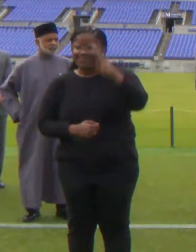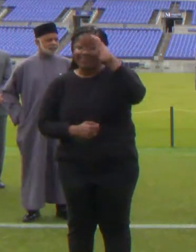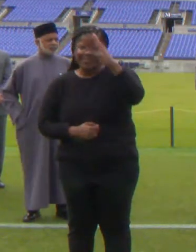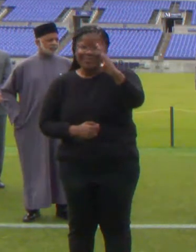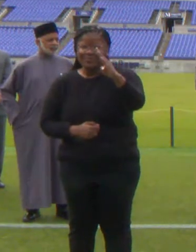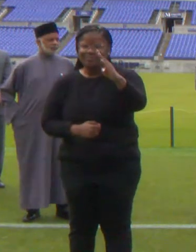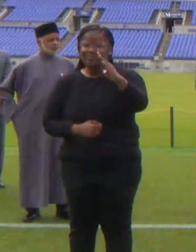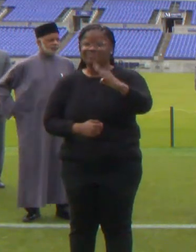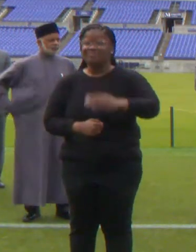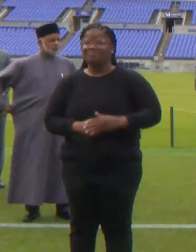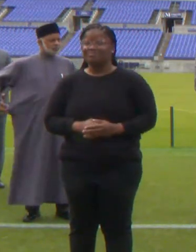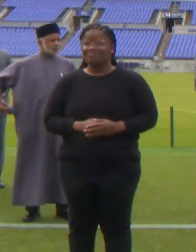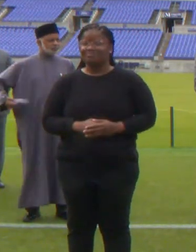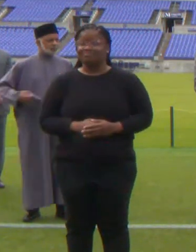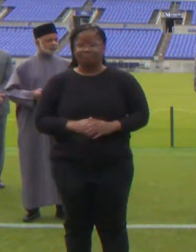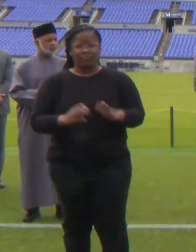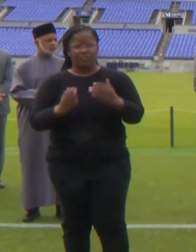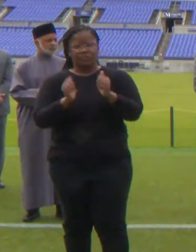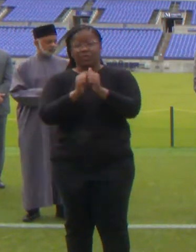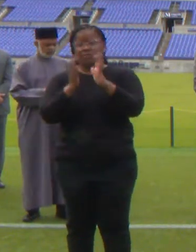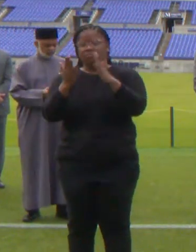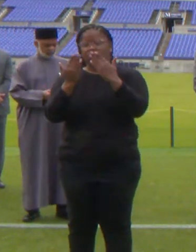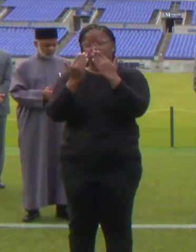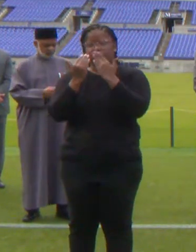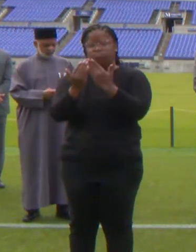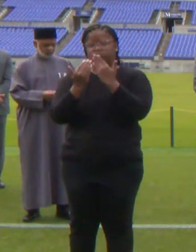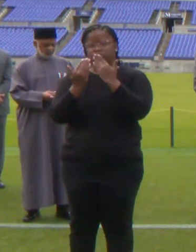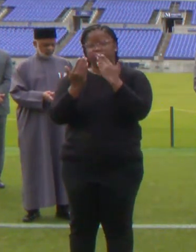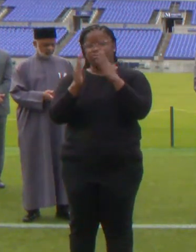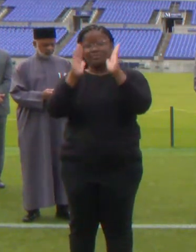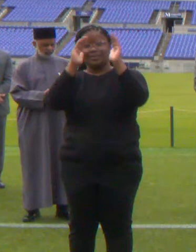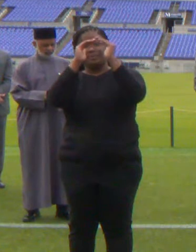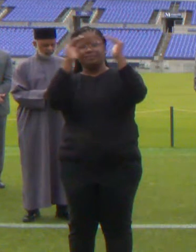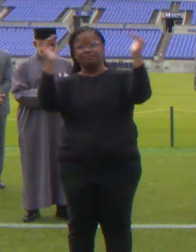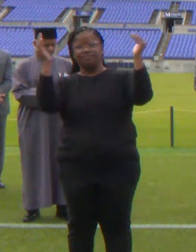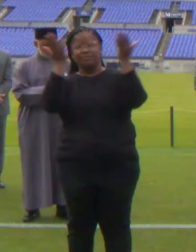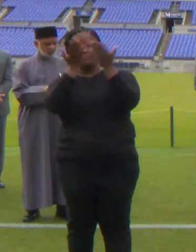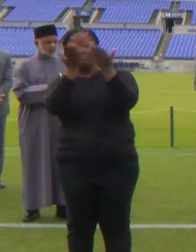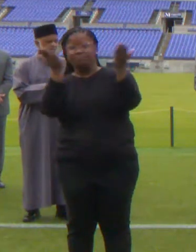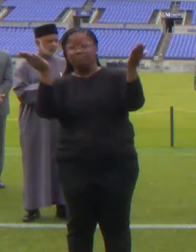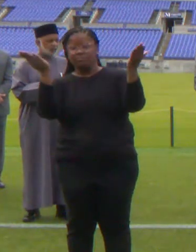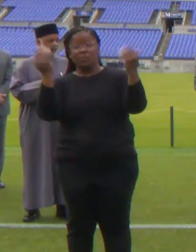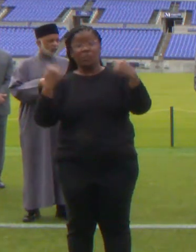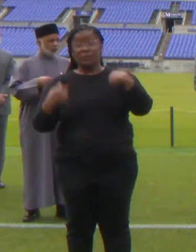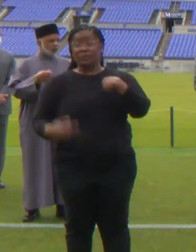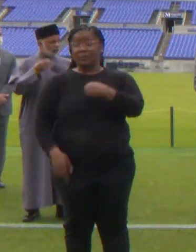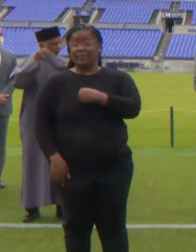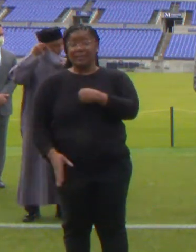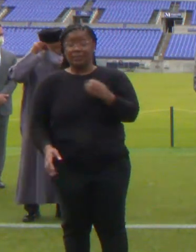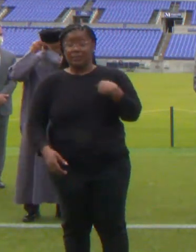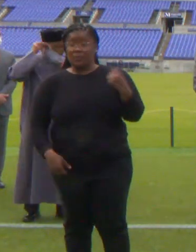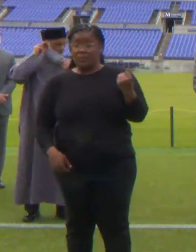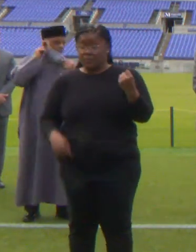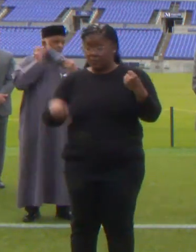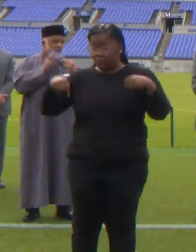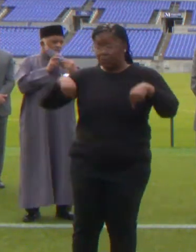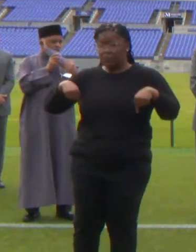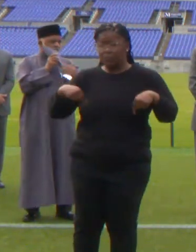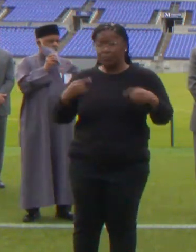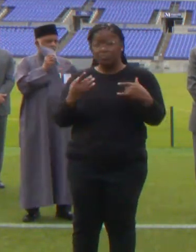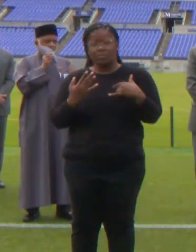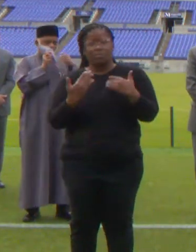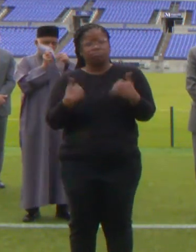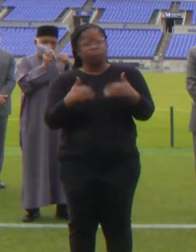With gratitude and thanksgiving to the heavenly healer, we hold deep appreciation and thanks for